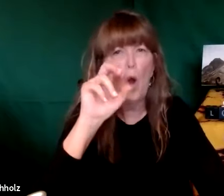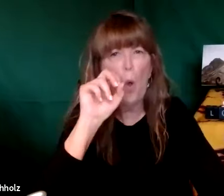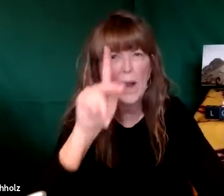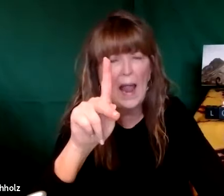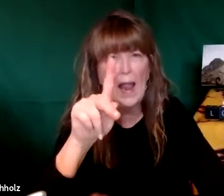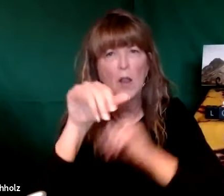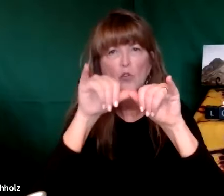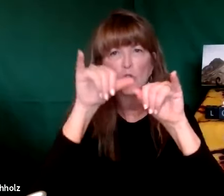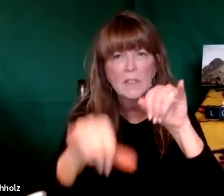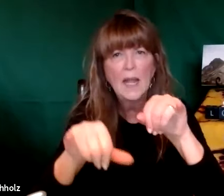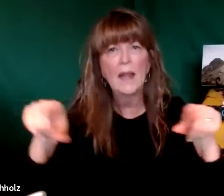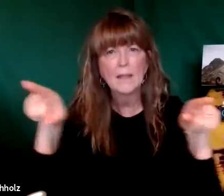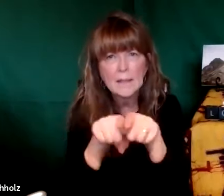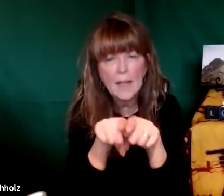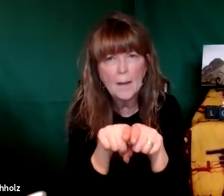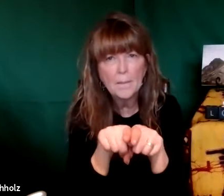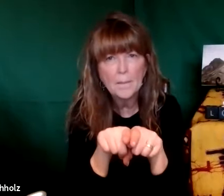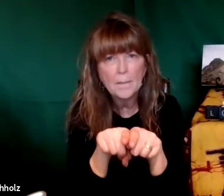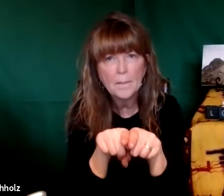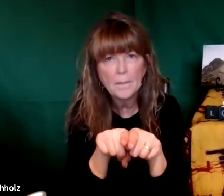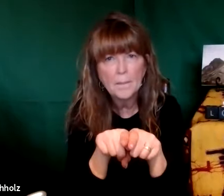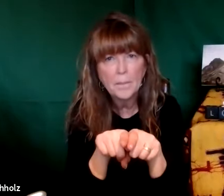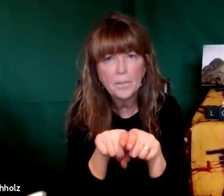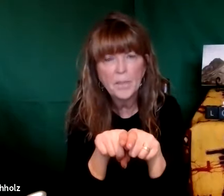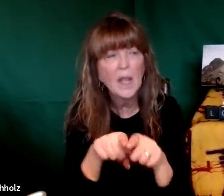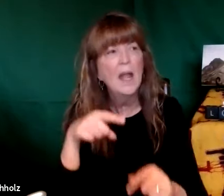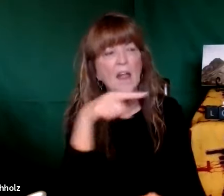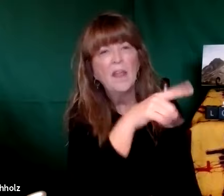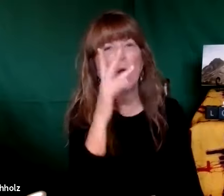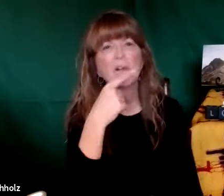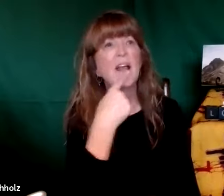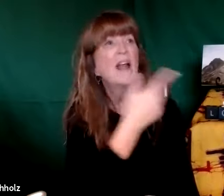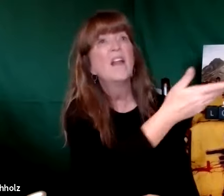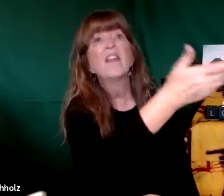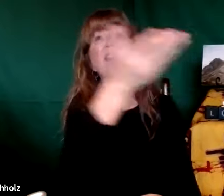you improve your lot they will tell you it's okay for you to stay just the way you are